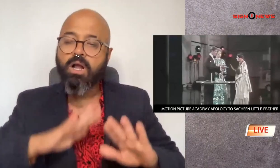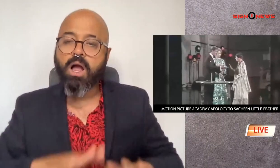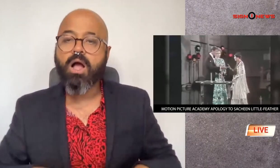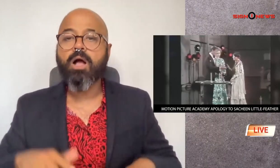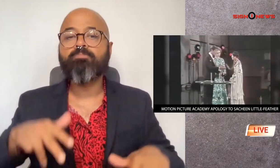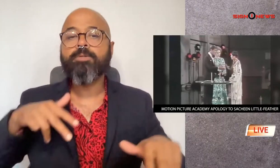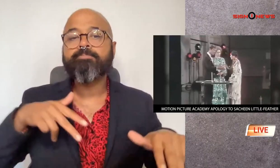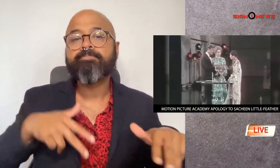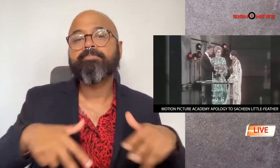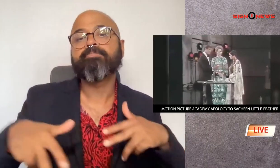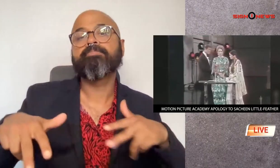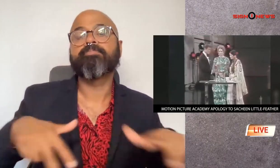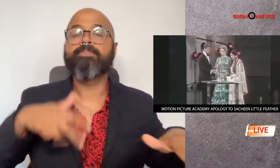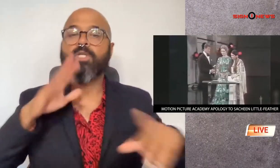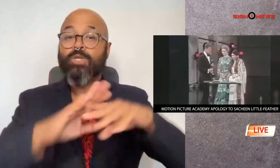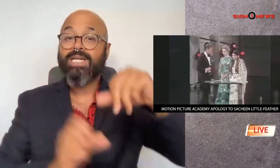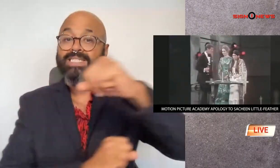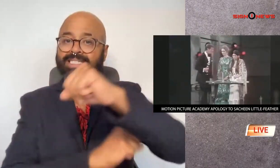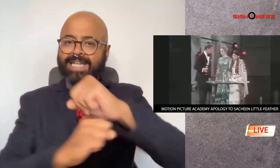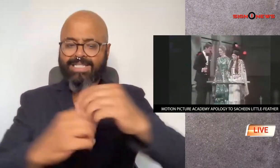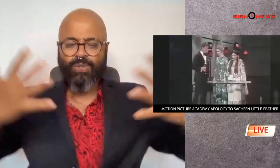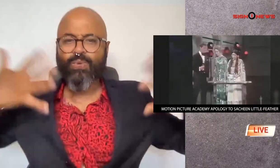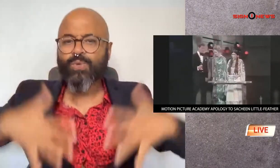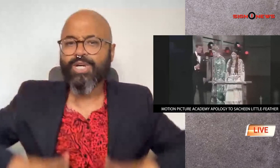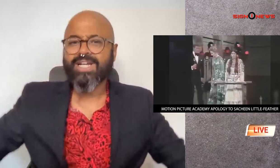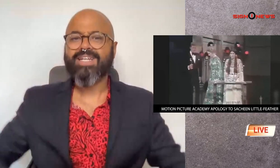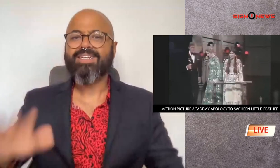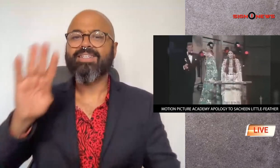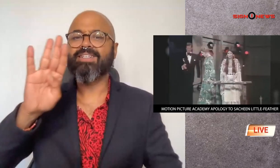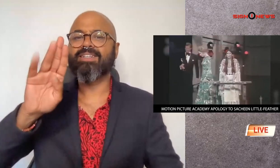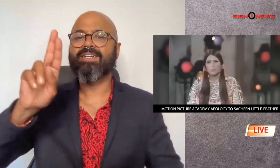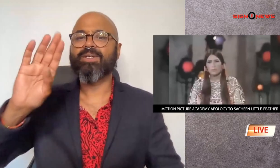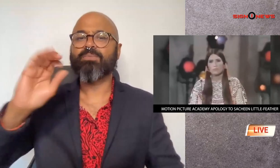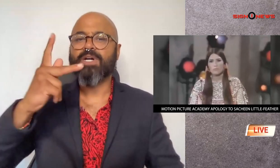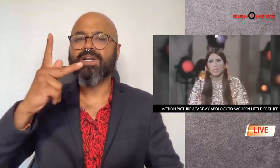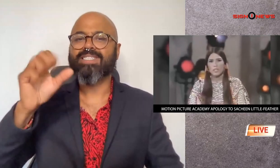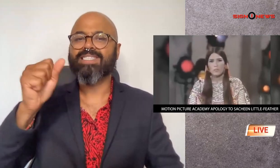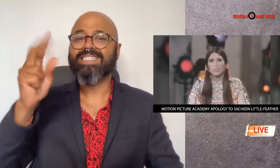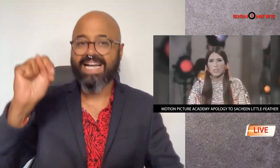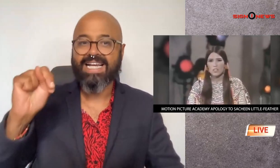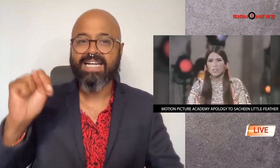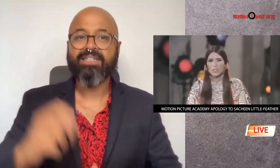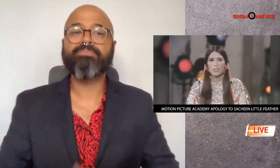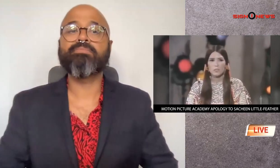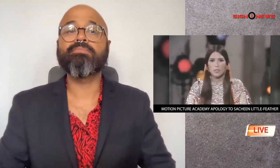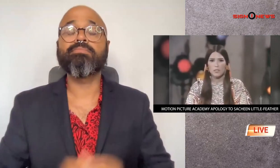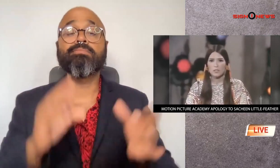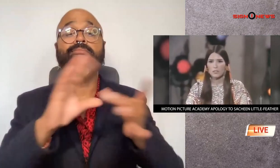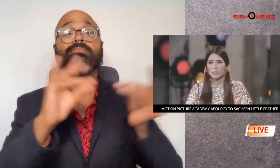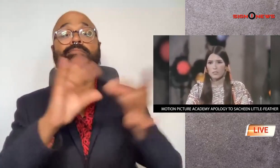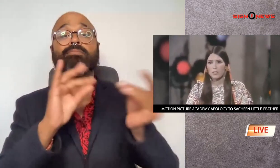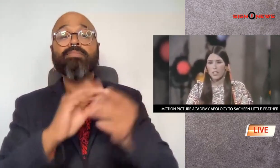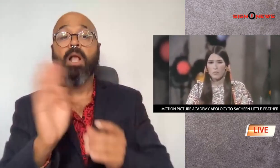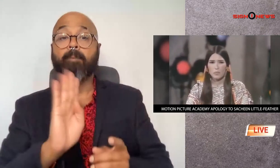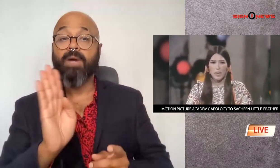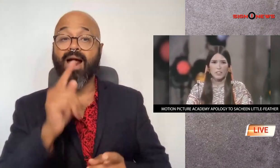little feather quietly and calmly took the stage wearing a buckskin dress and said